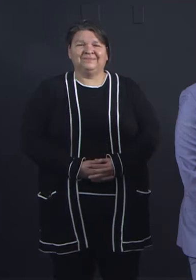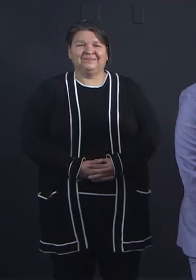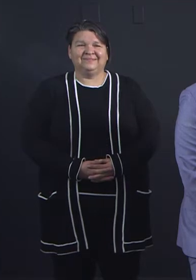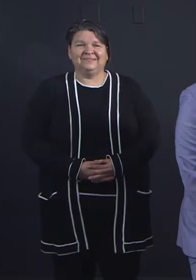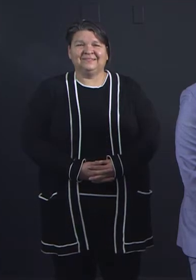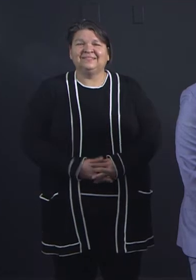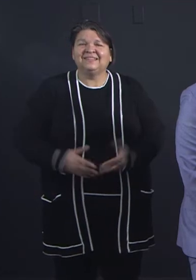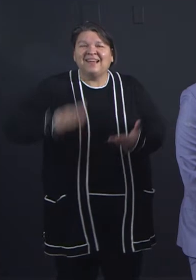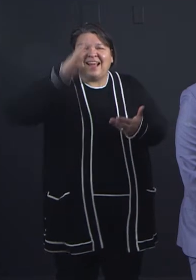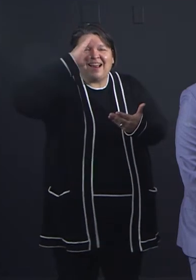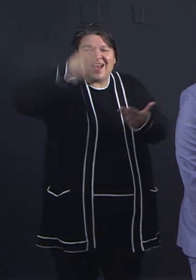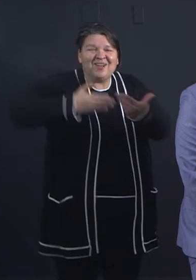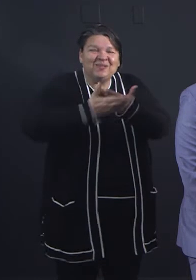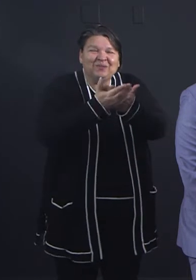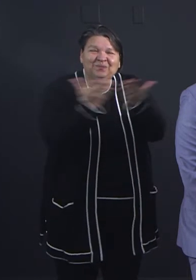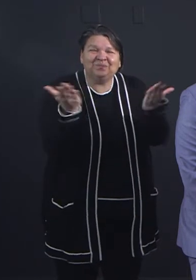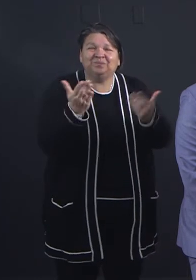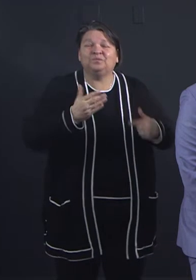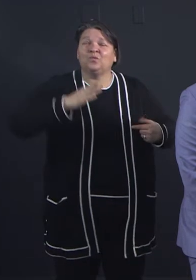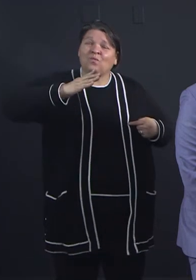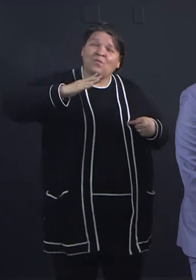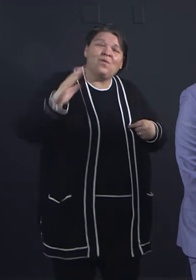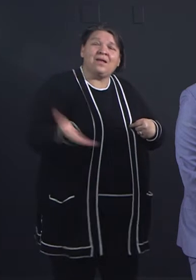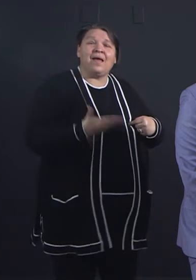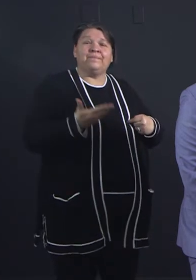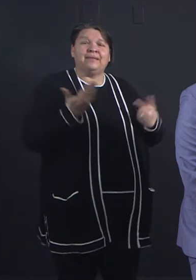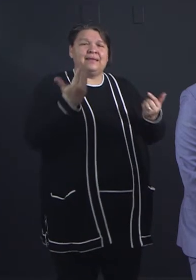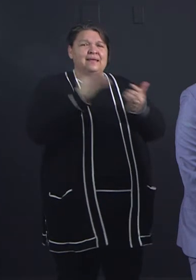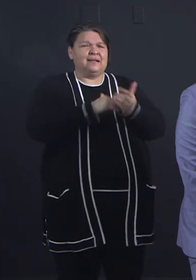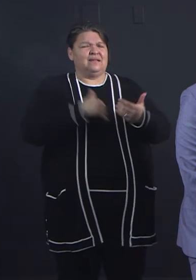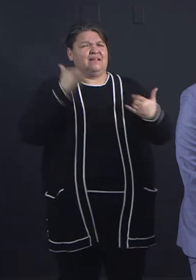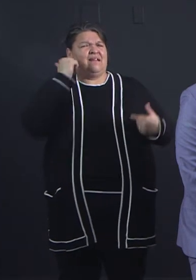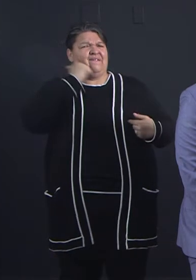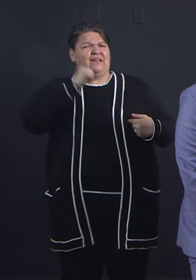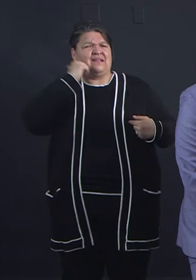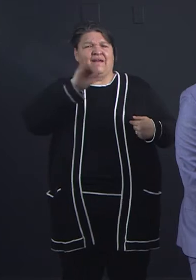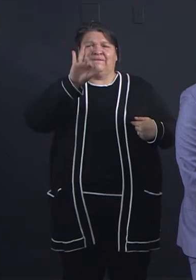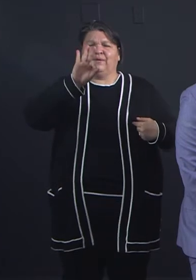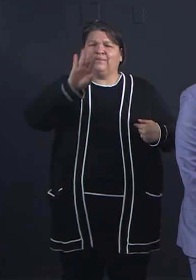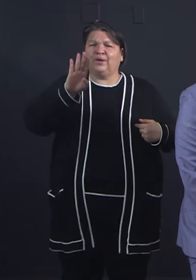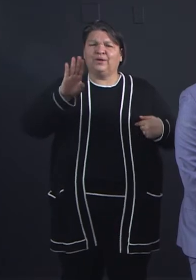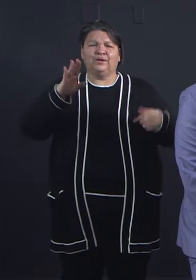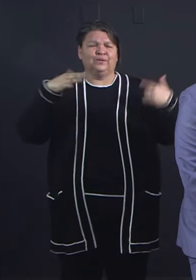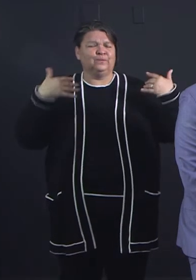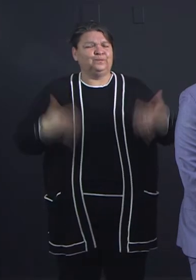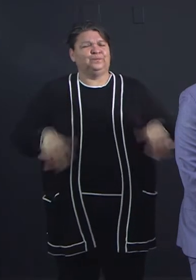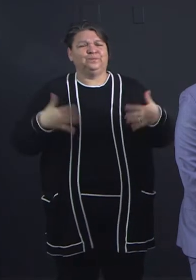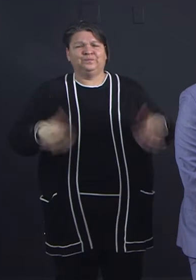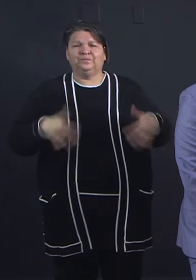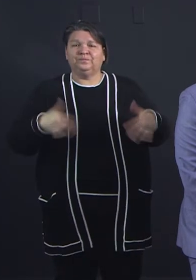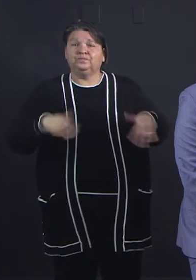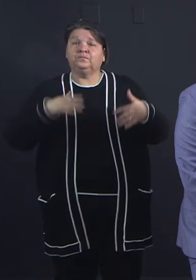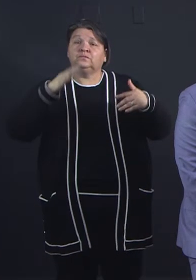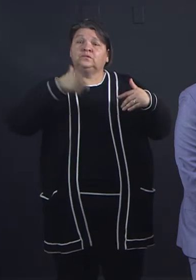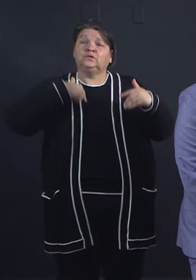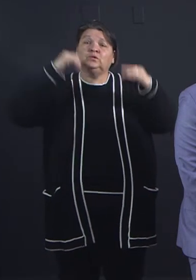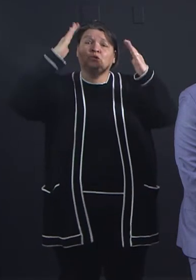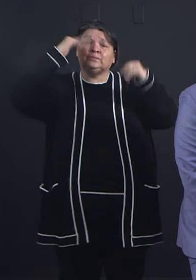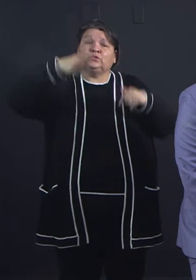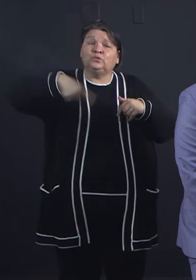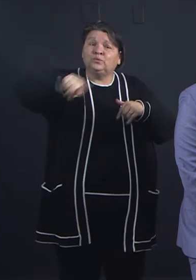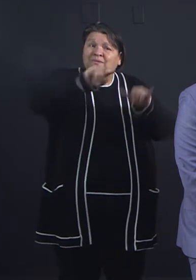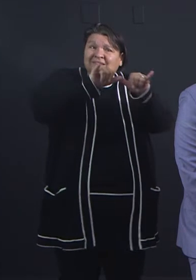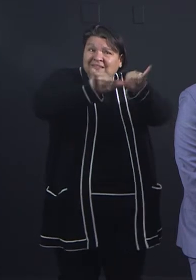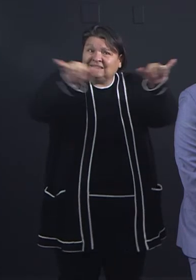Hi, everybody. Welcome back to our daily Facebook Live. I hope you're home and that you're staying in and staying healthy,